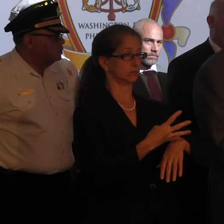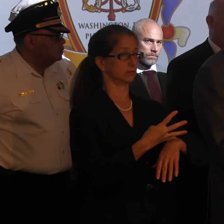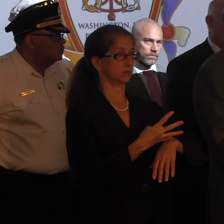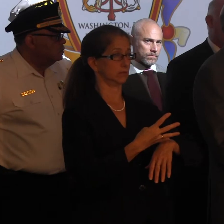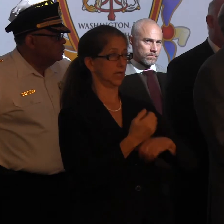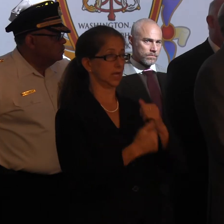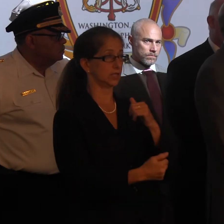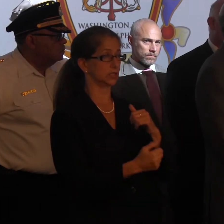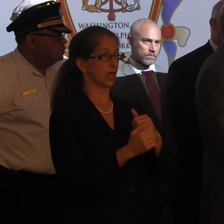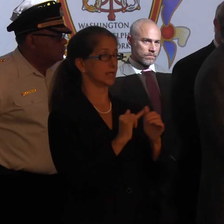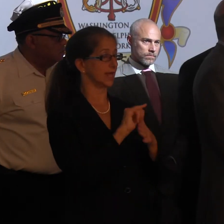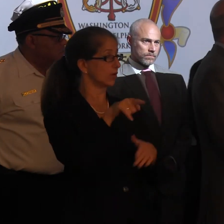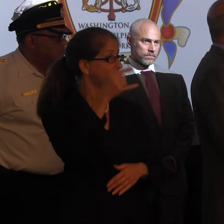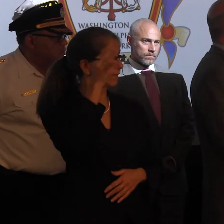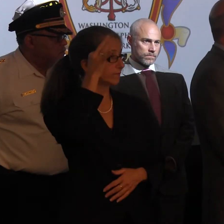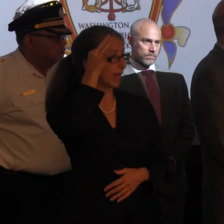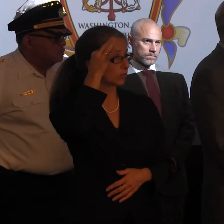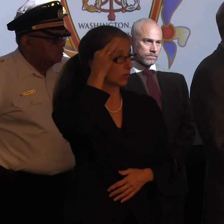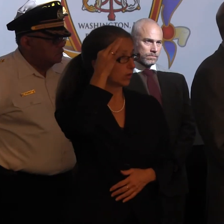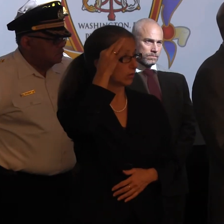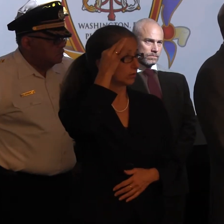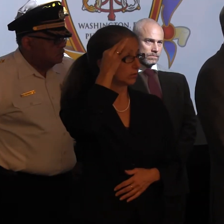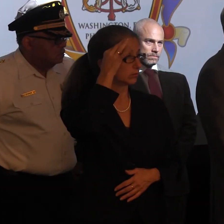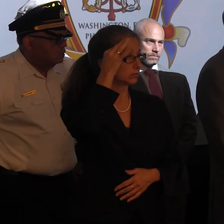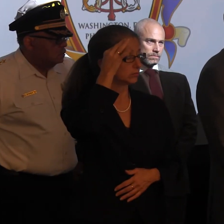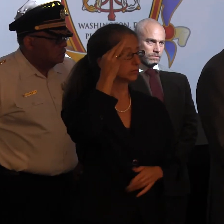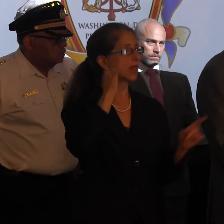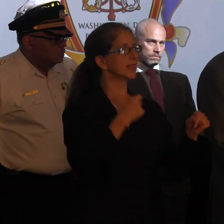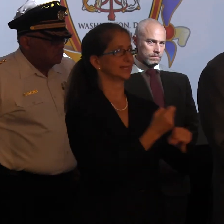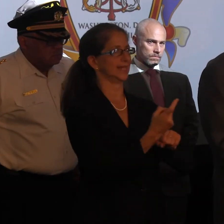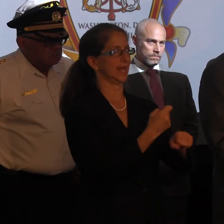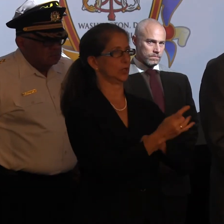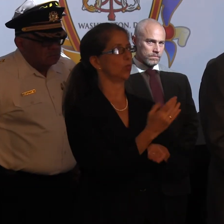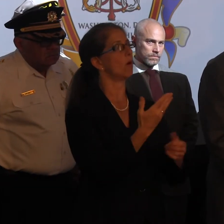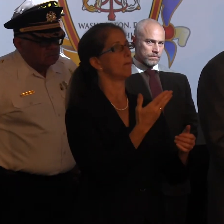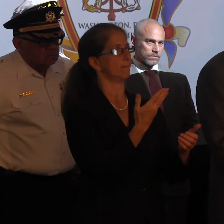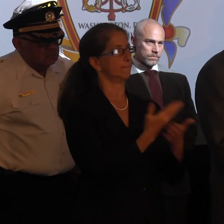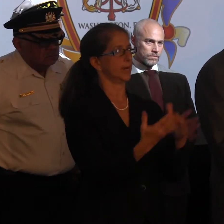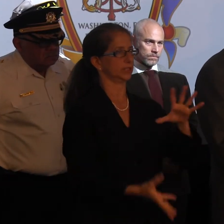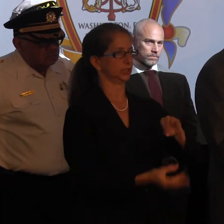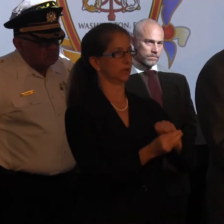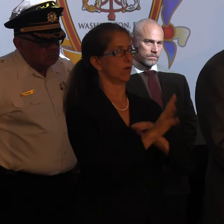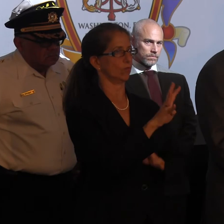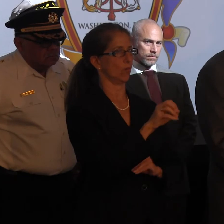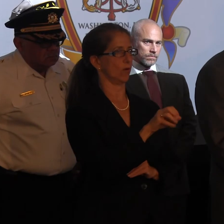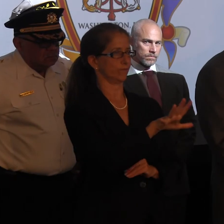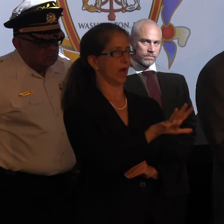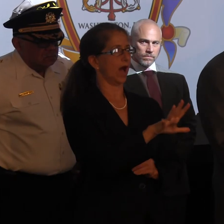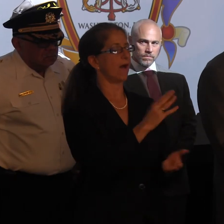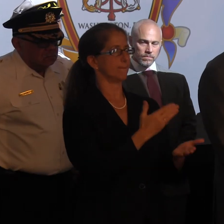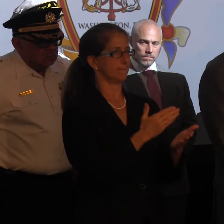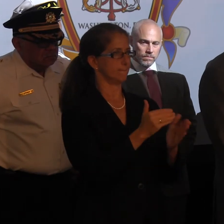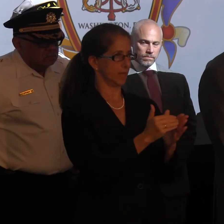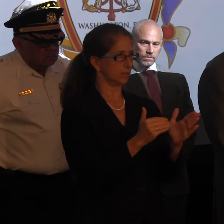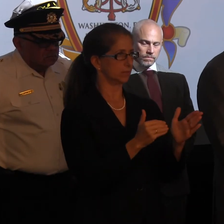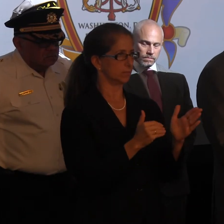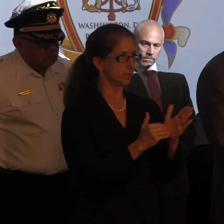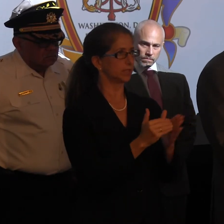correct? Is that just federal? That's the annual budget. Right. That's the annual budget for it, yes. And then... 4.5. Yes.